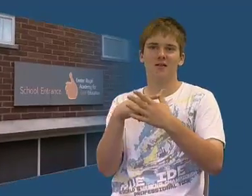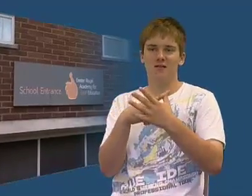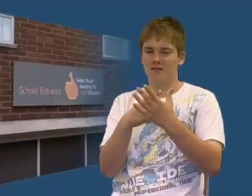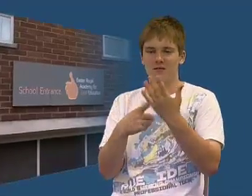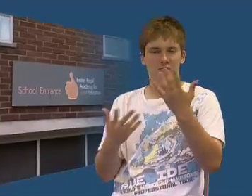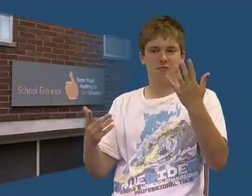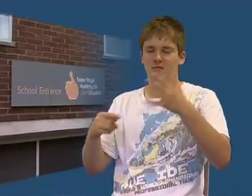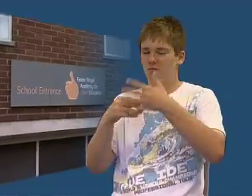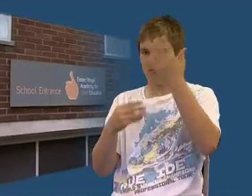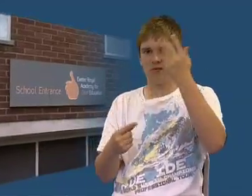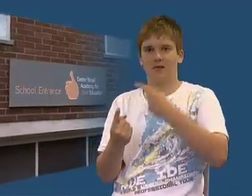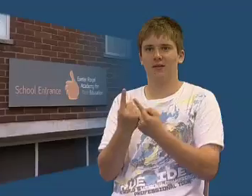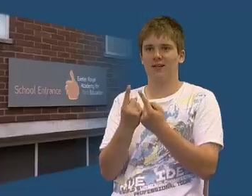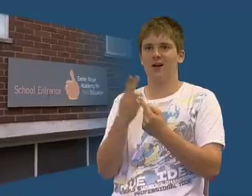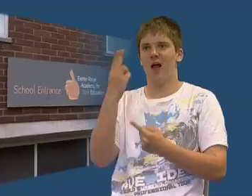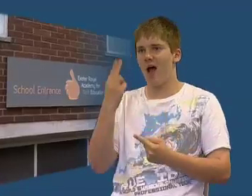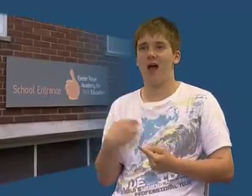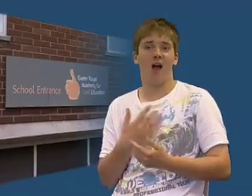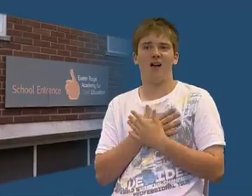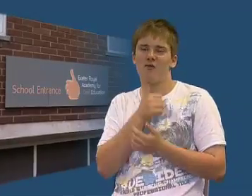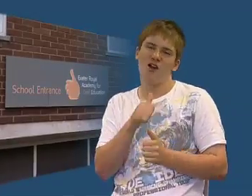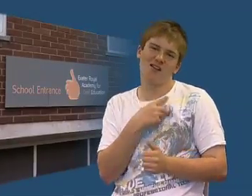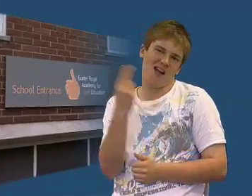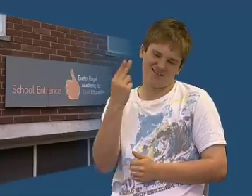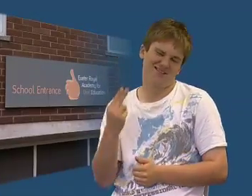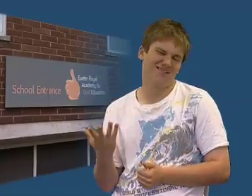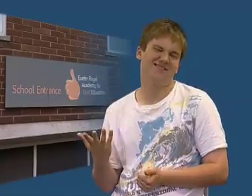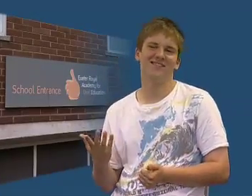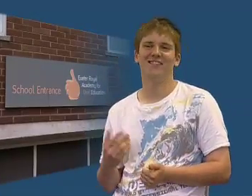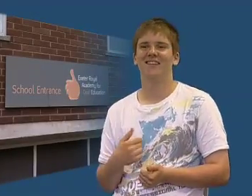technology, so much. Art, of course, I love that. I love art.